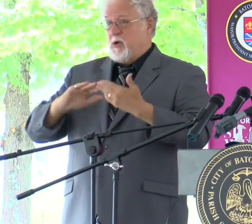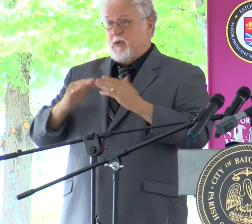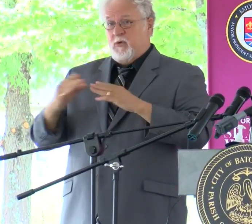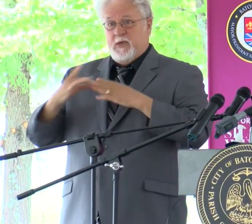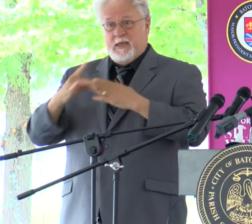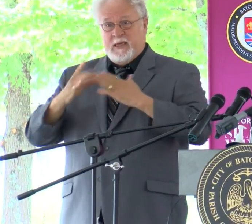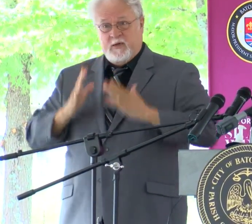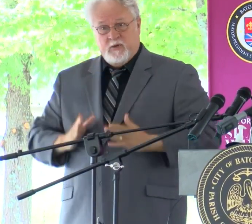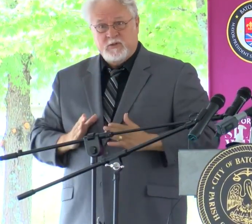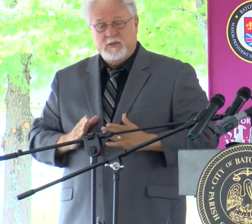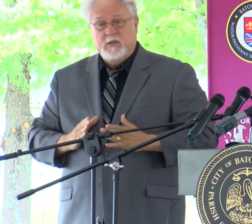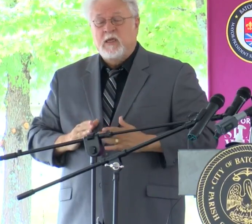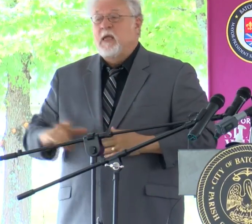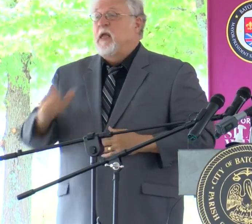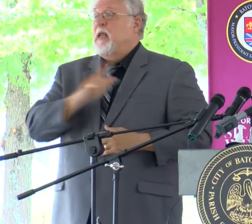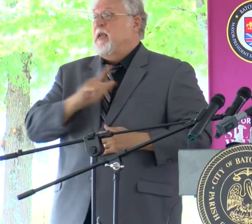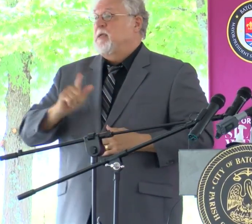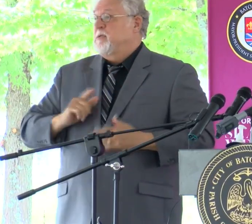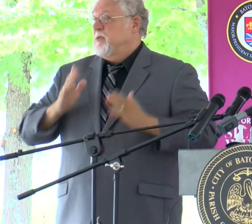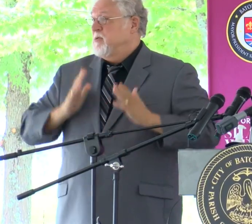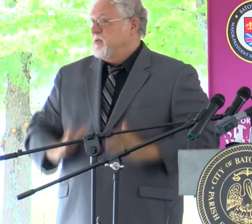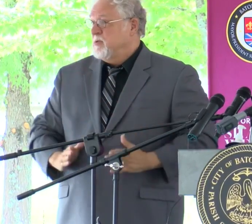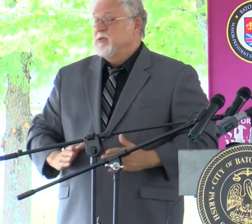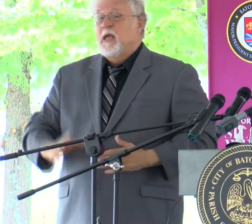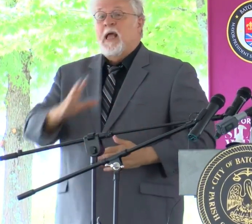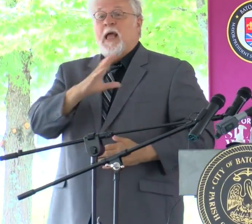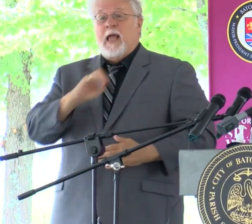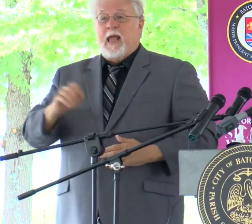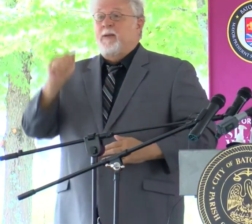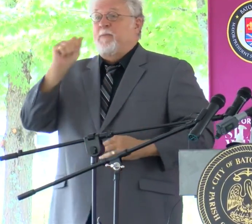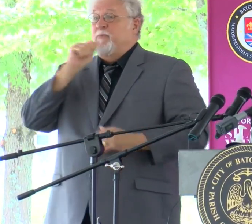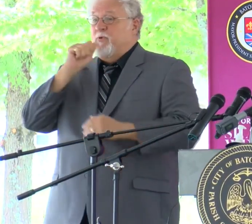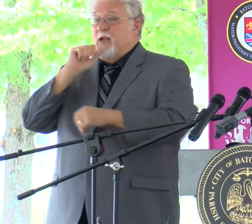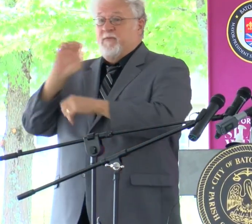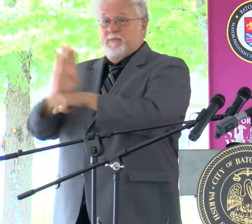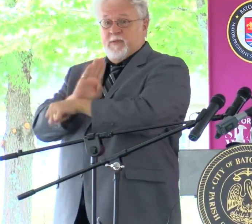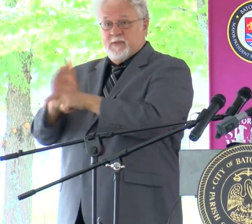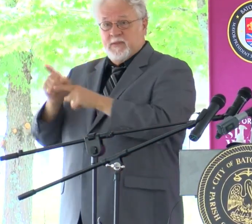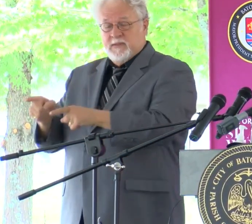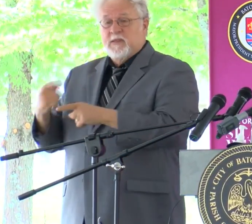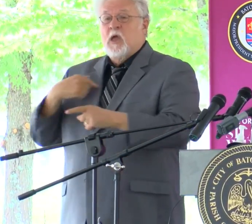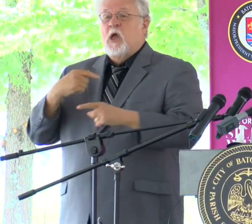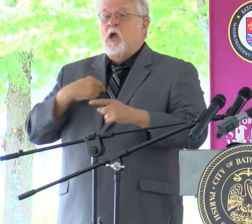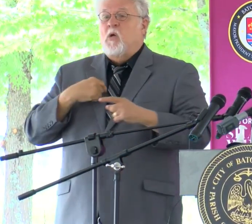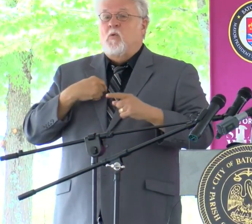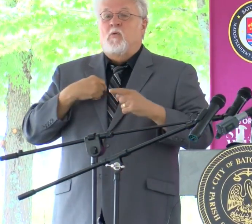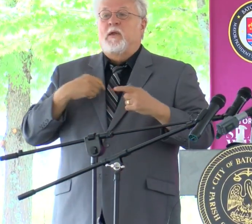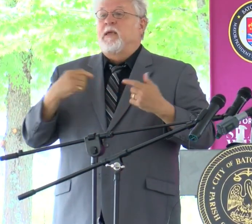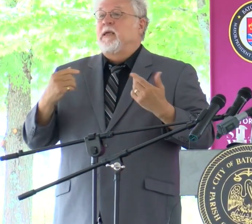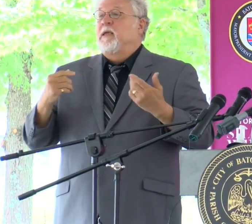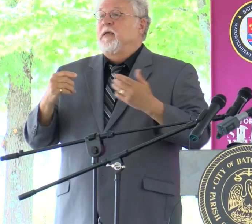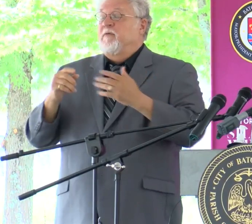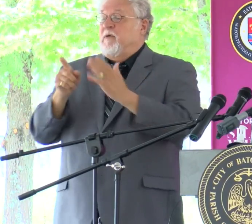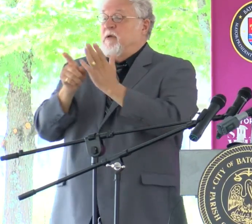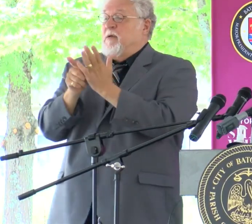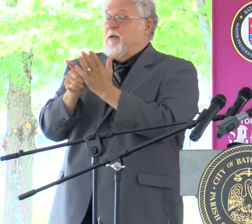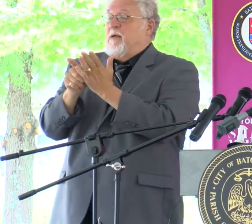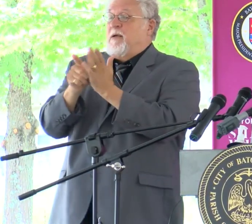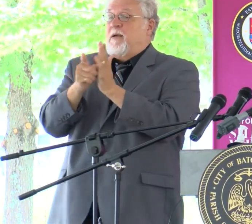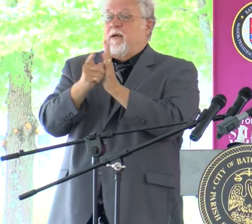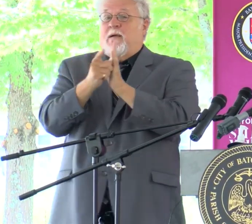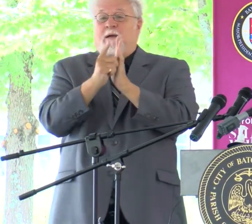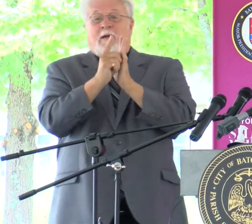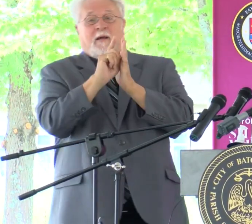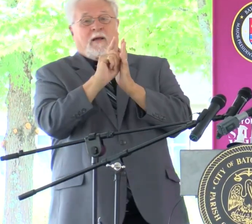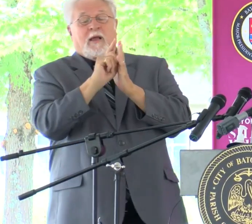leaders, legislators, and the private sector, we have come along to move the needle on addressing these